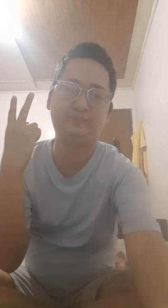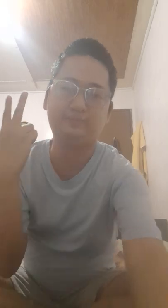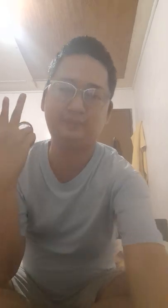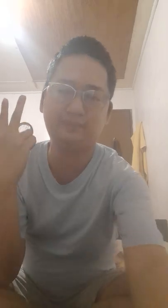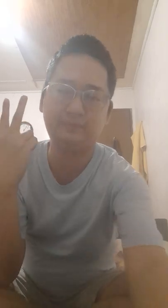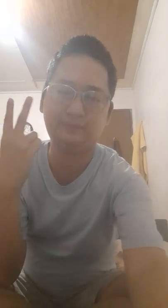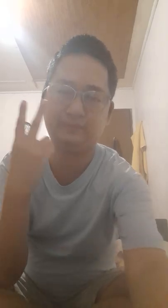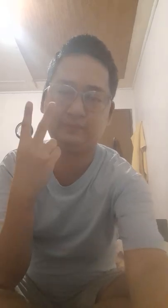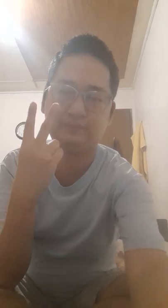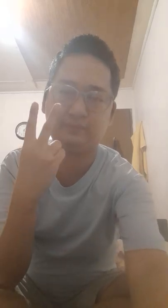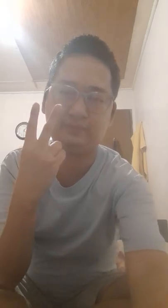Your